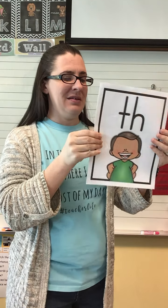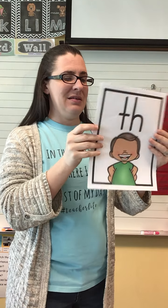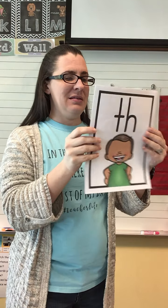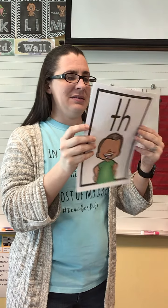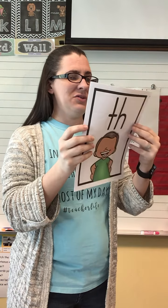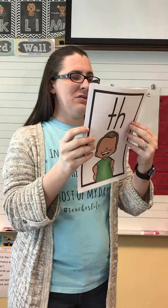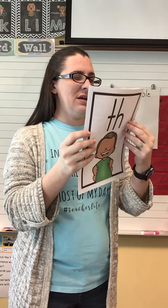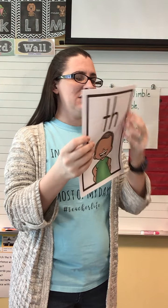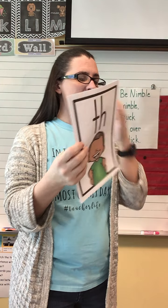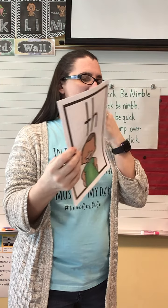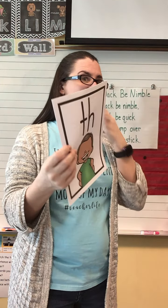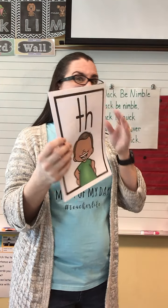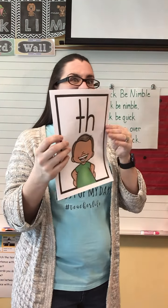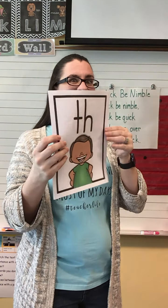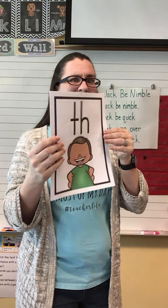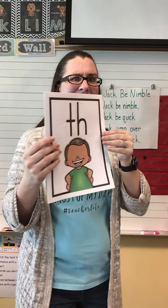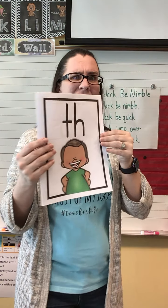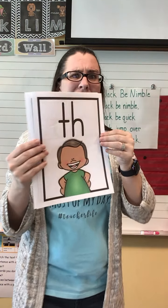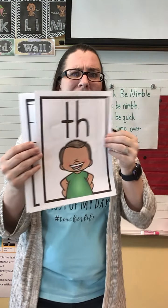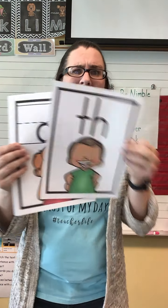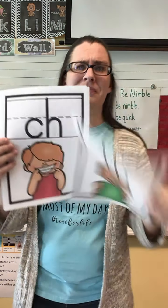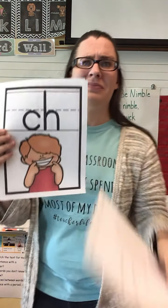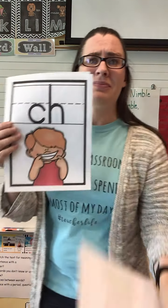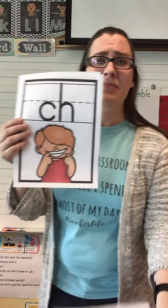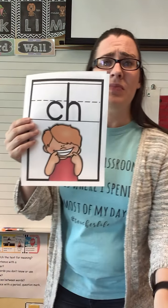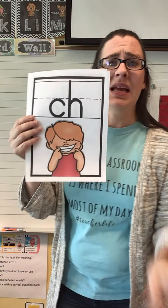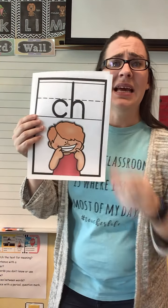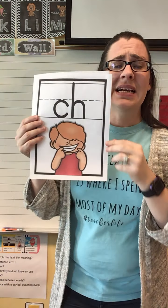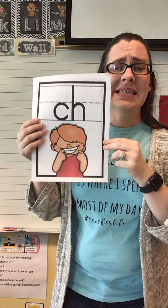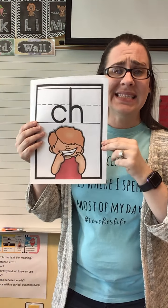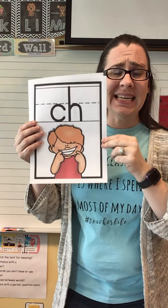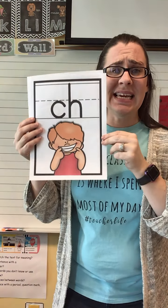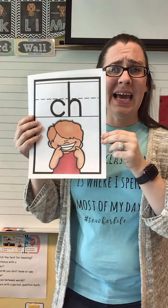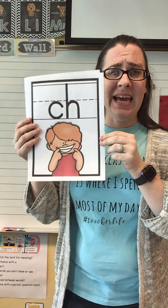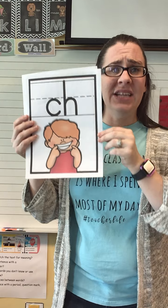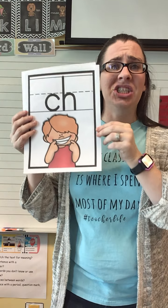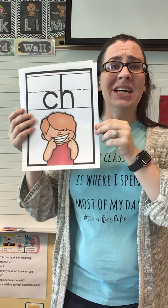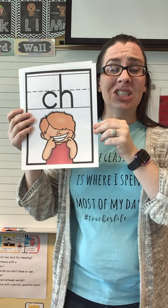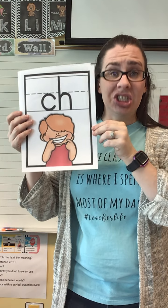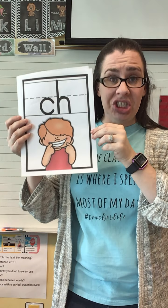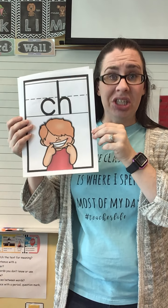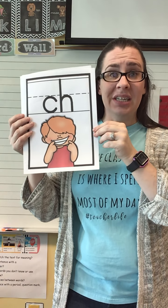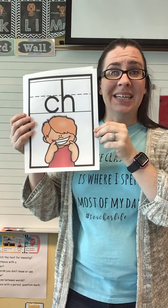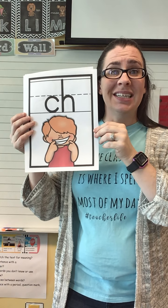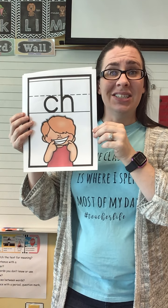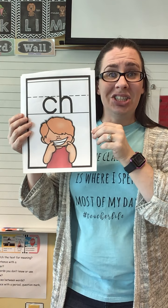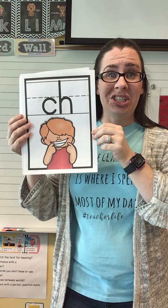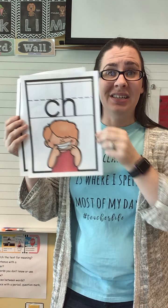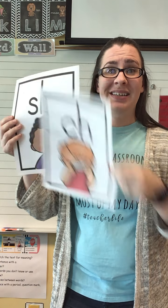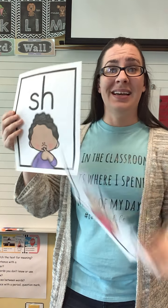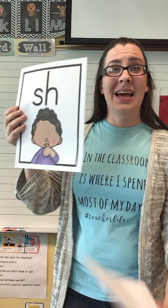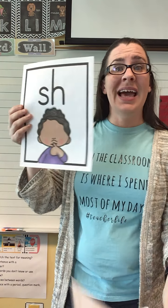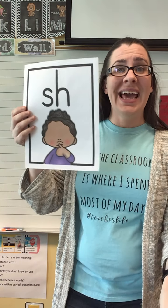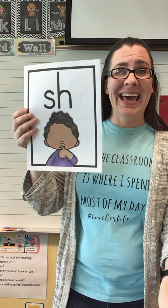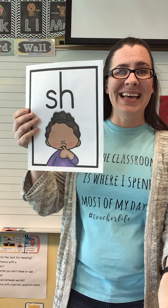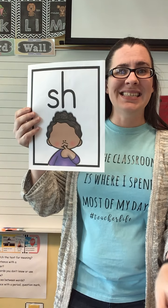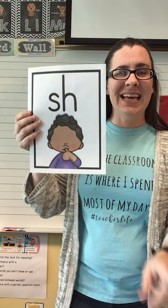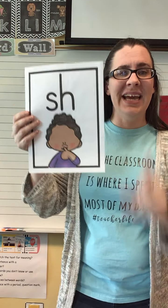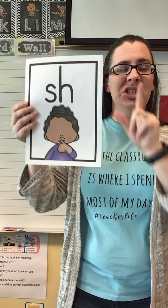Let's do the next one if I can get it to turn. C, H, T, T, S, H,